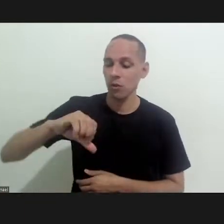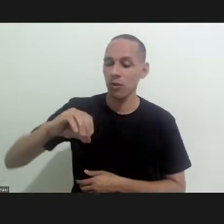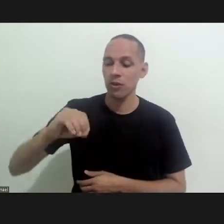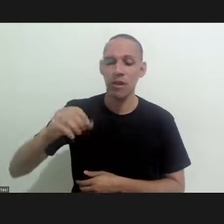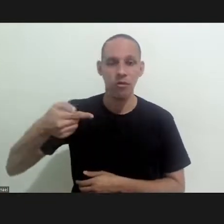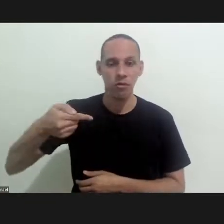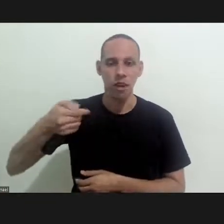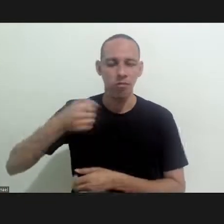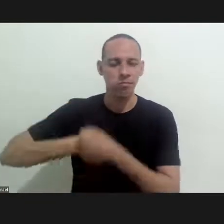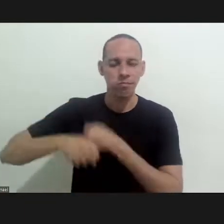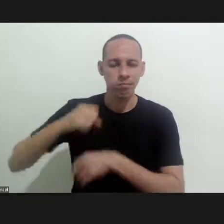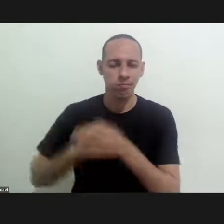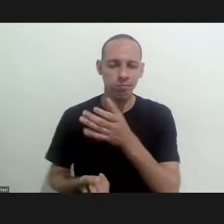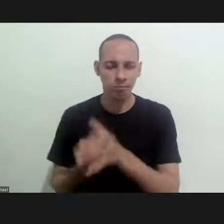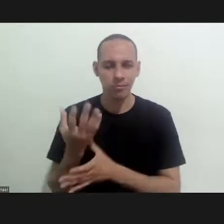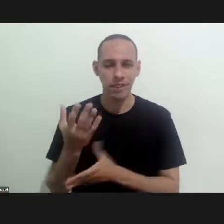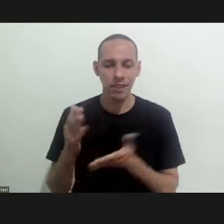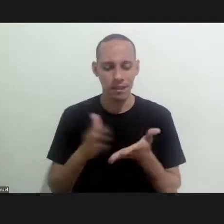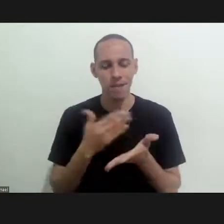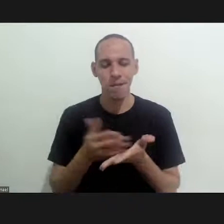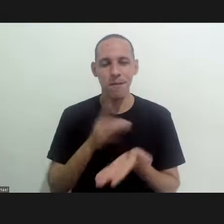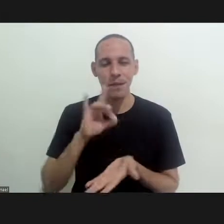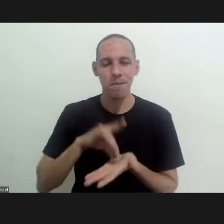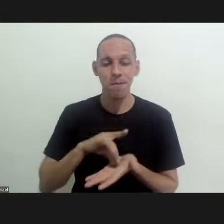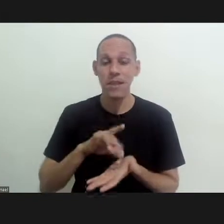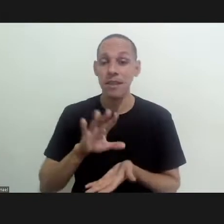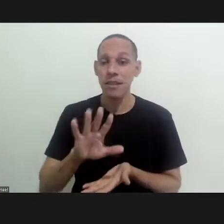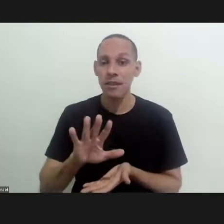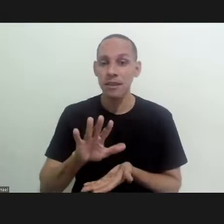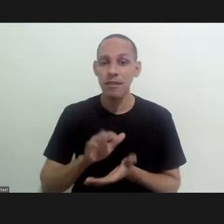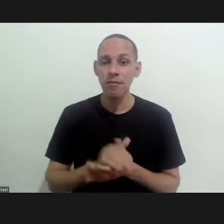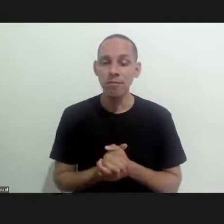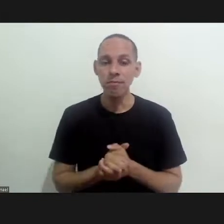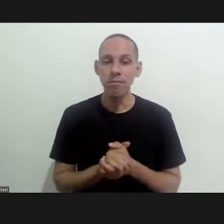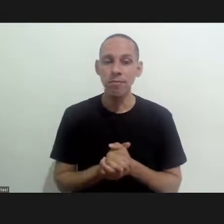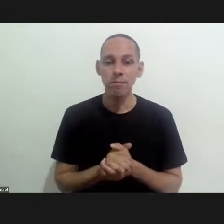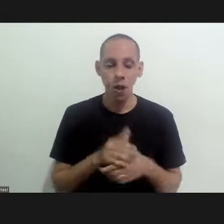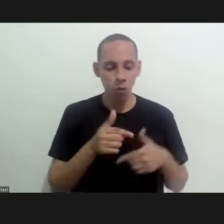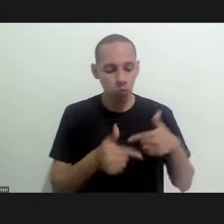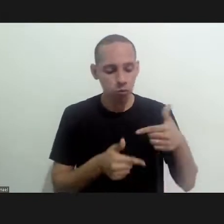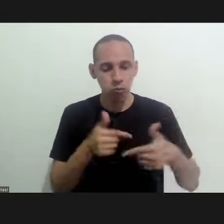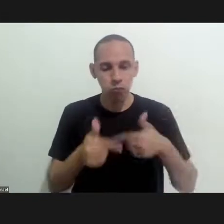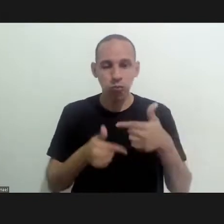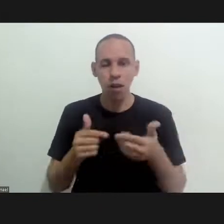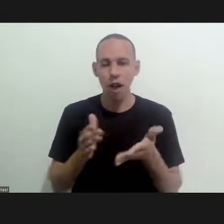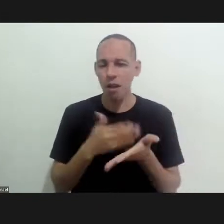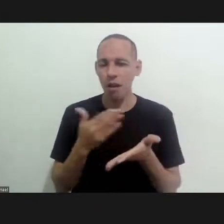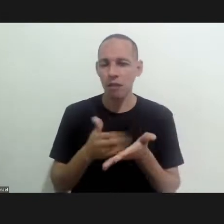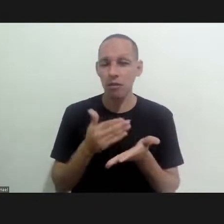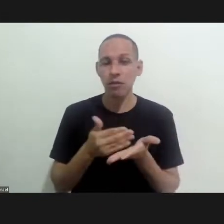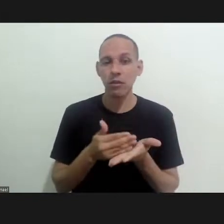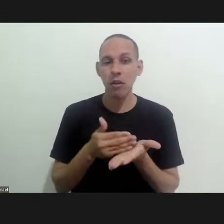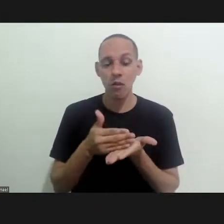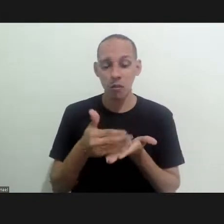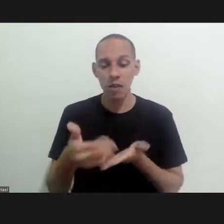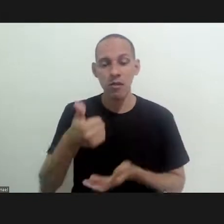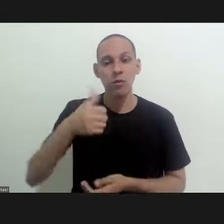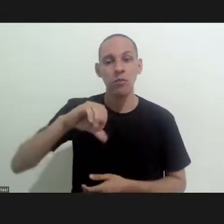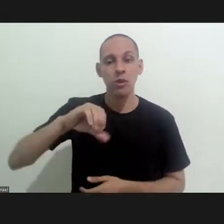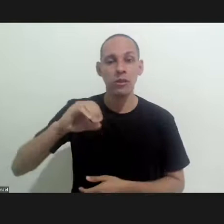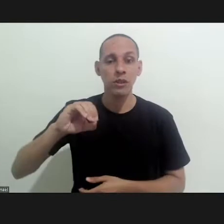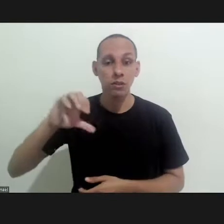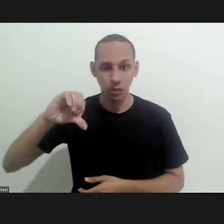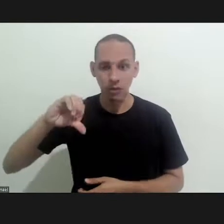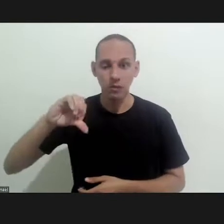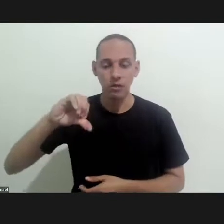is happened in 1907 the creation of this journal officially but the operation of the journal was